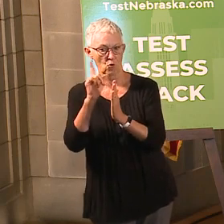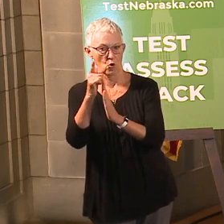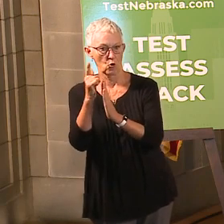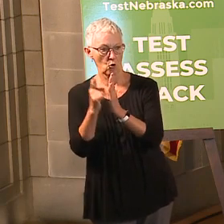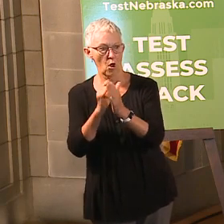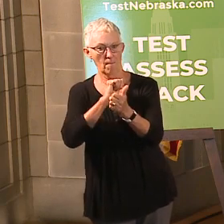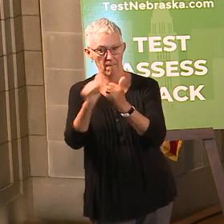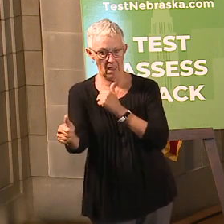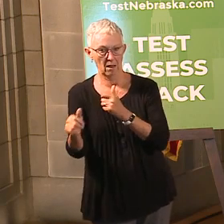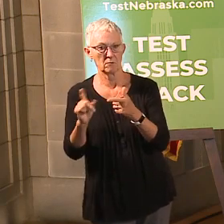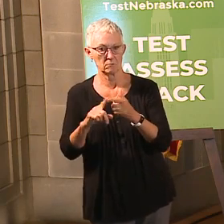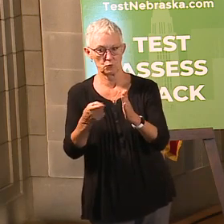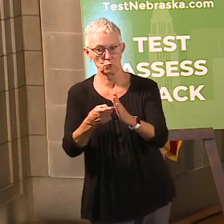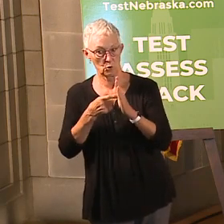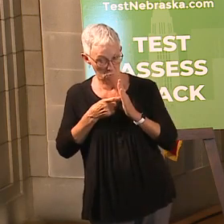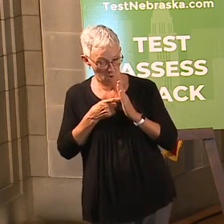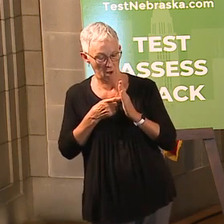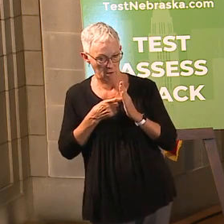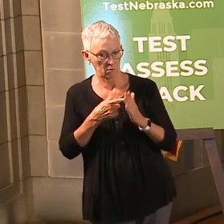Martha.